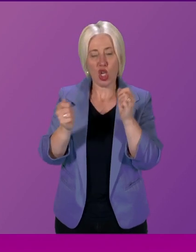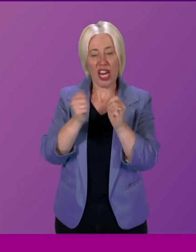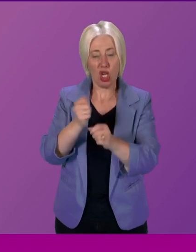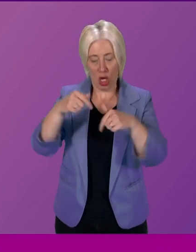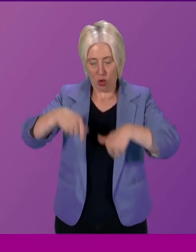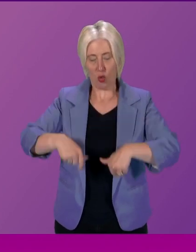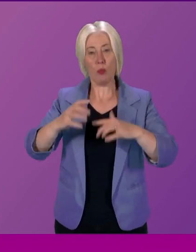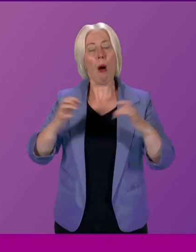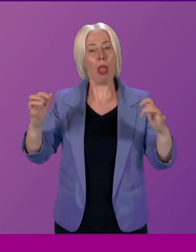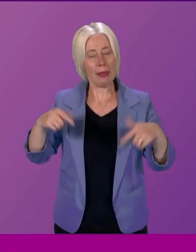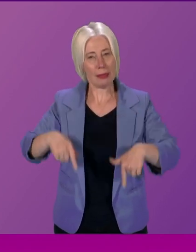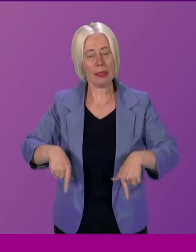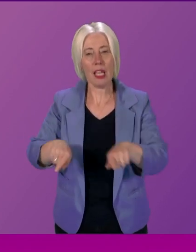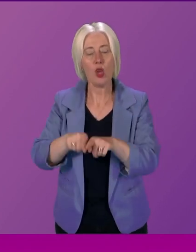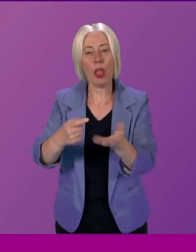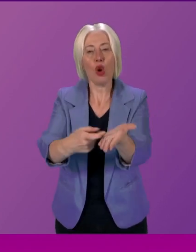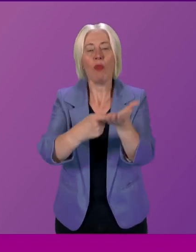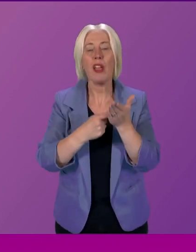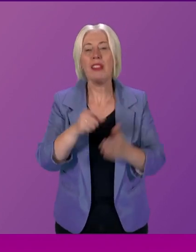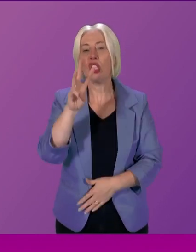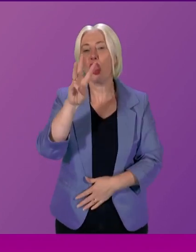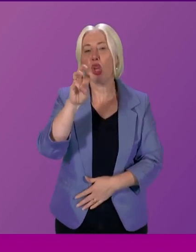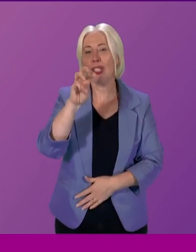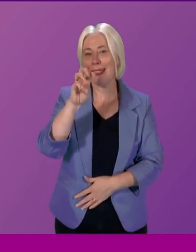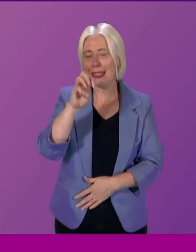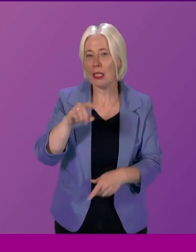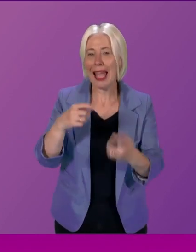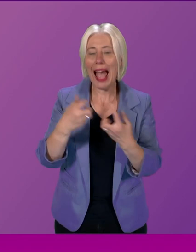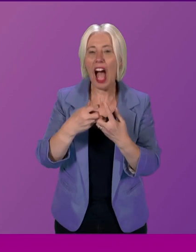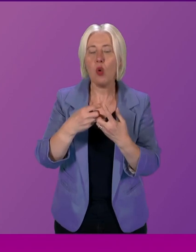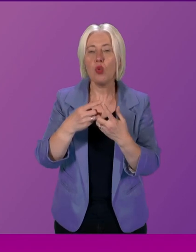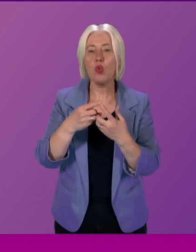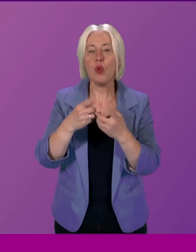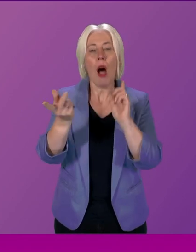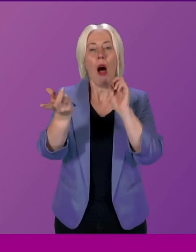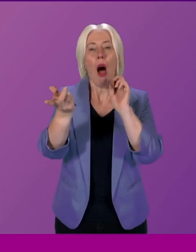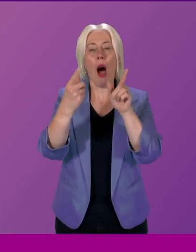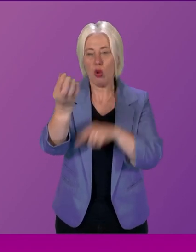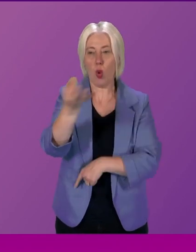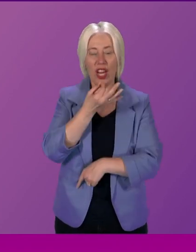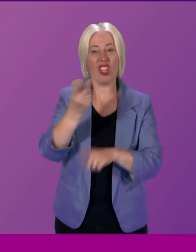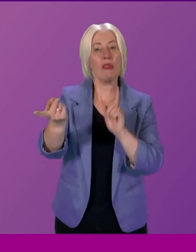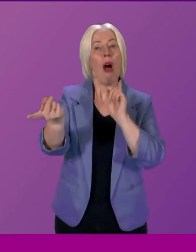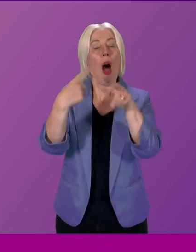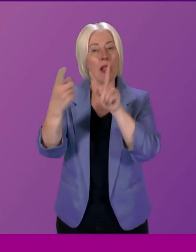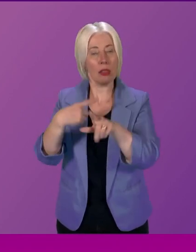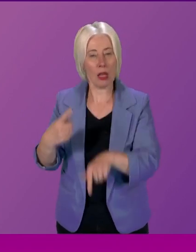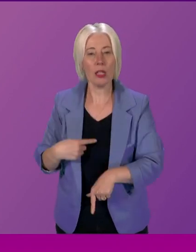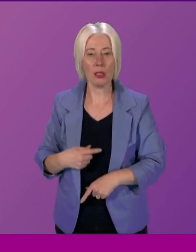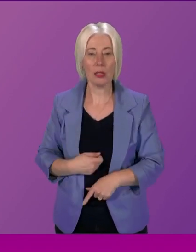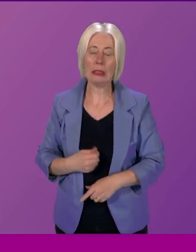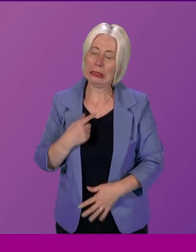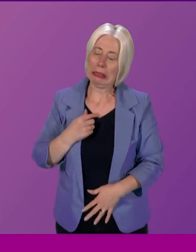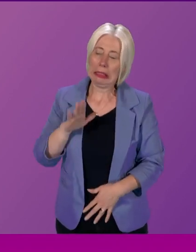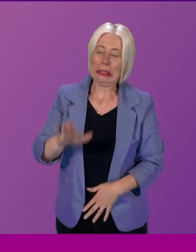recommendation 13 regarding the answering of questions, I have a lot of sympathy and strongly agree with the